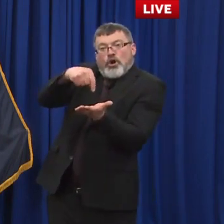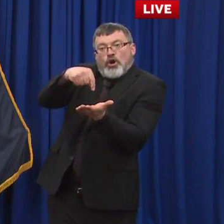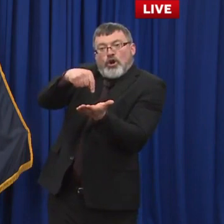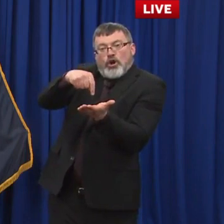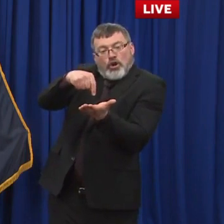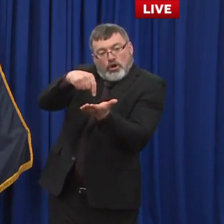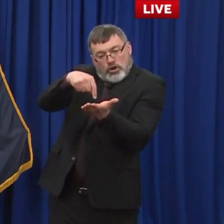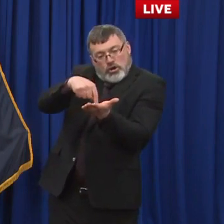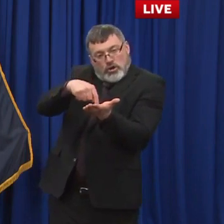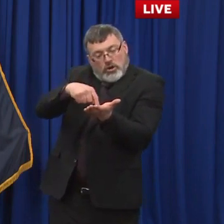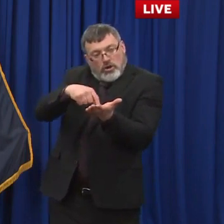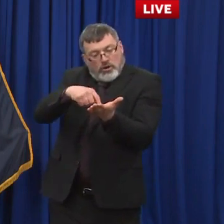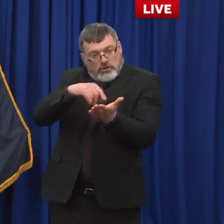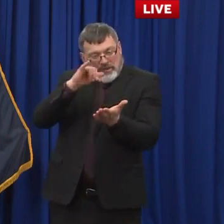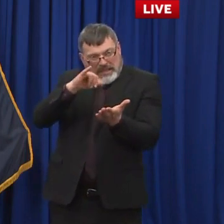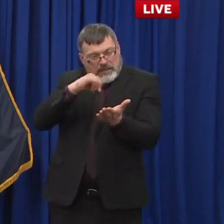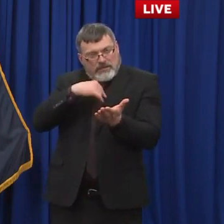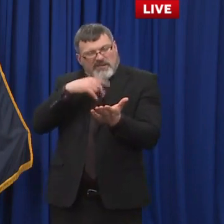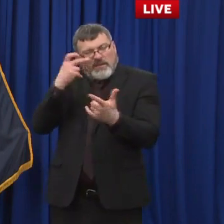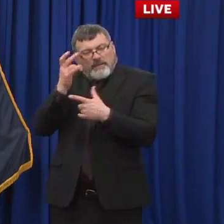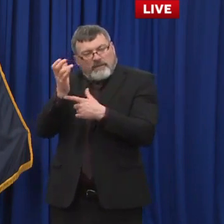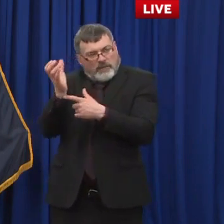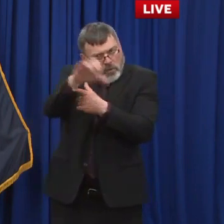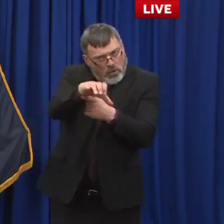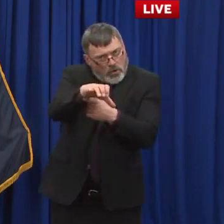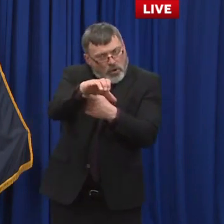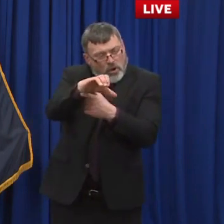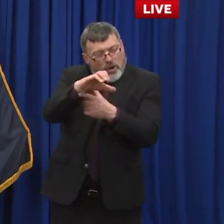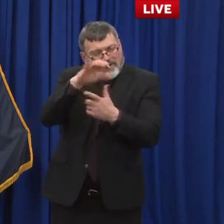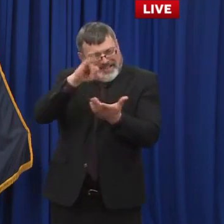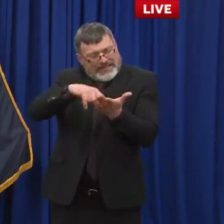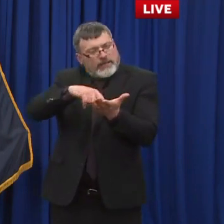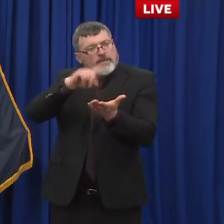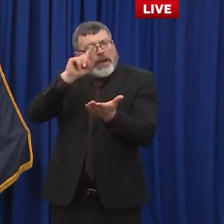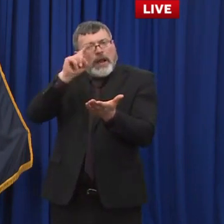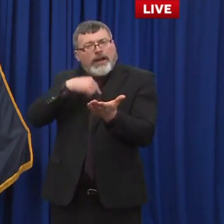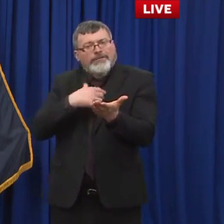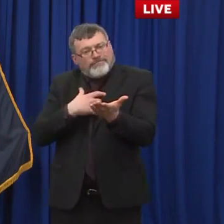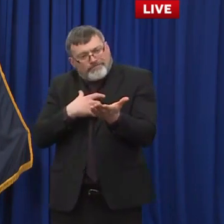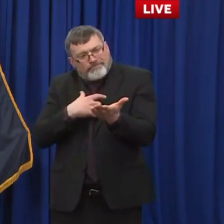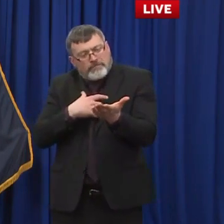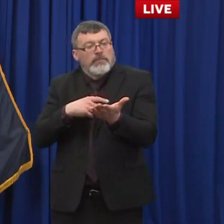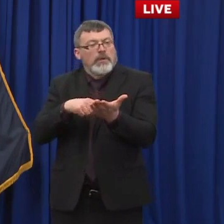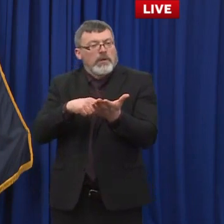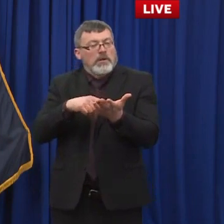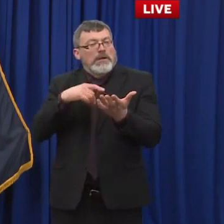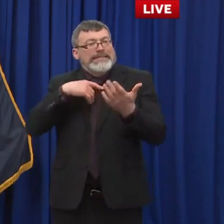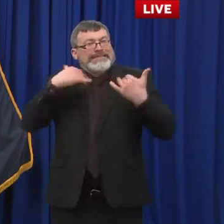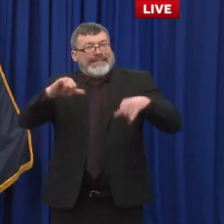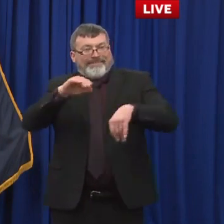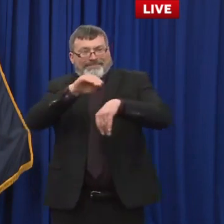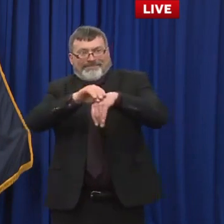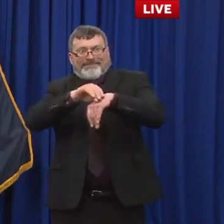homes and public locations, especially in indoor locations where people may be coming into close contact with one another.